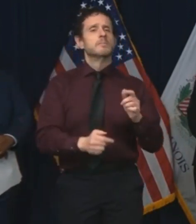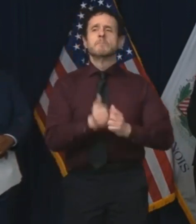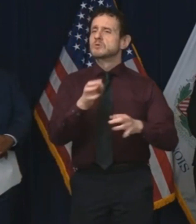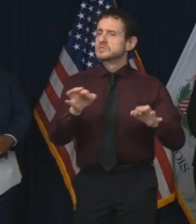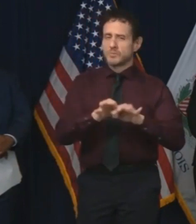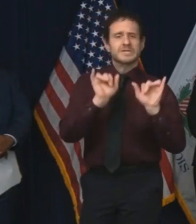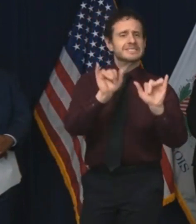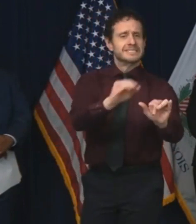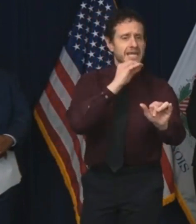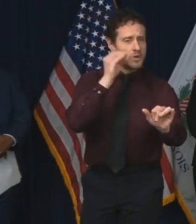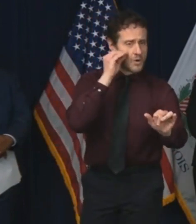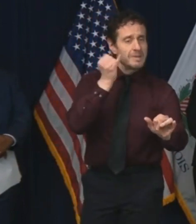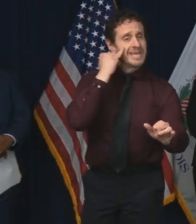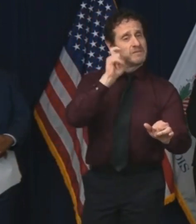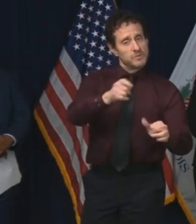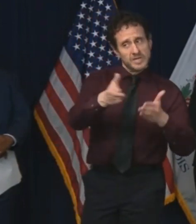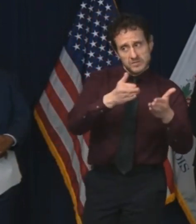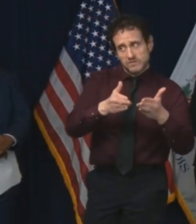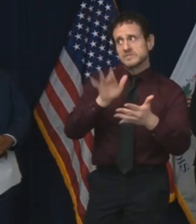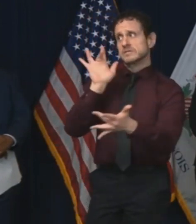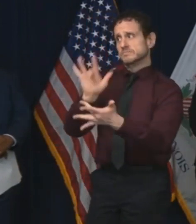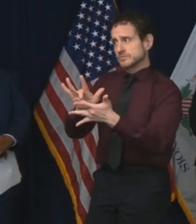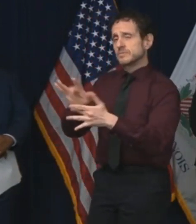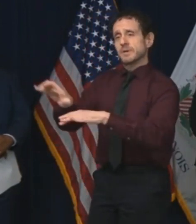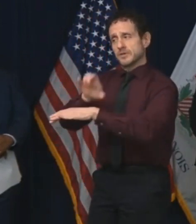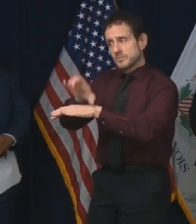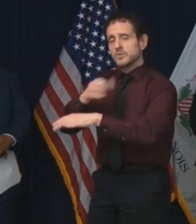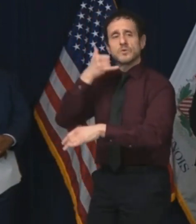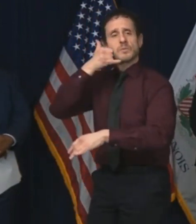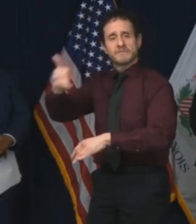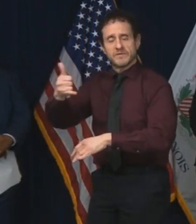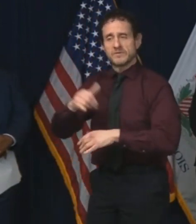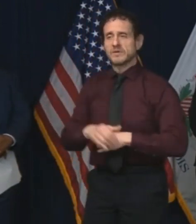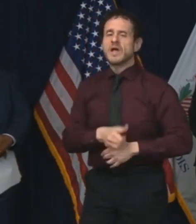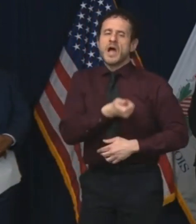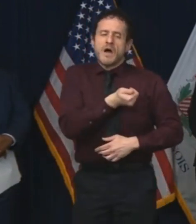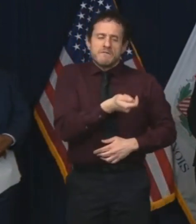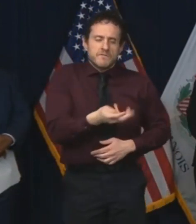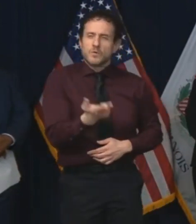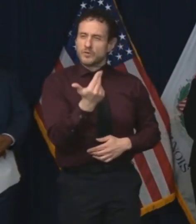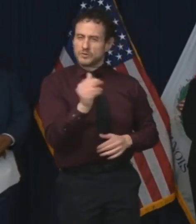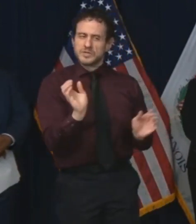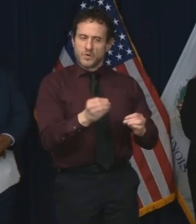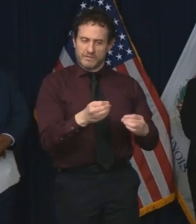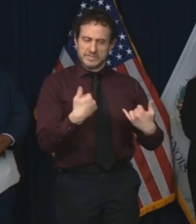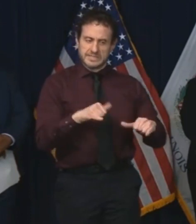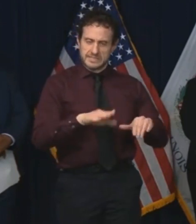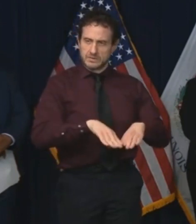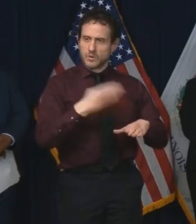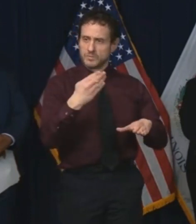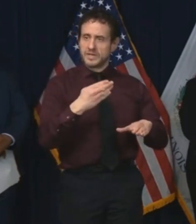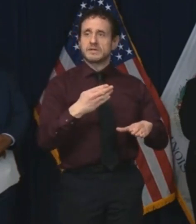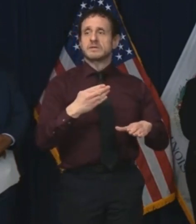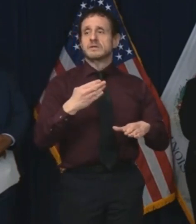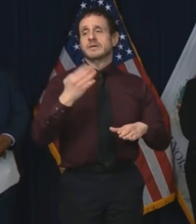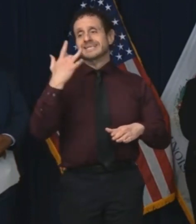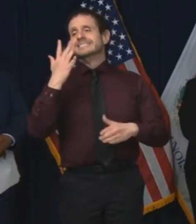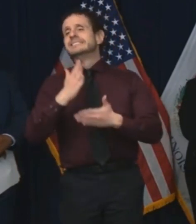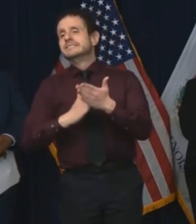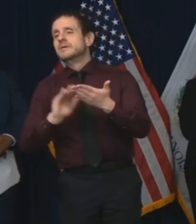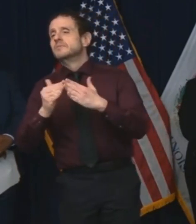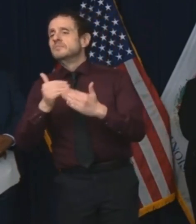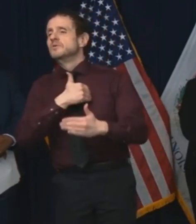online and by phone. We made the hard decision to keep these few public-facing offices open so that community members